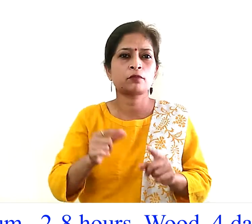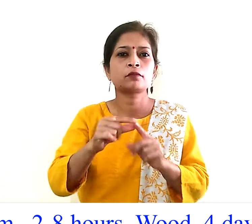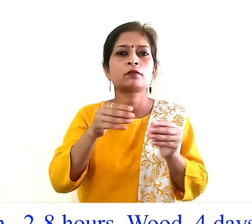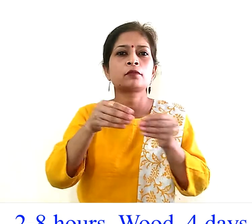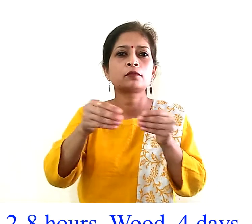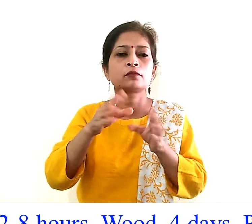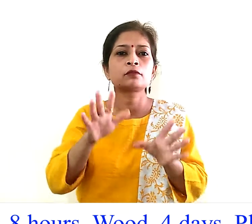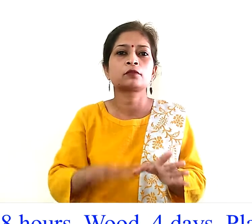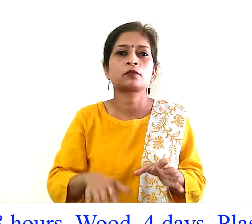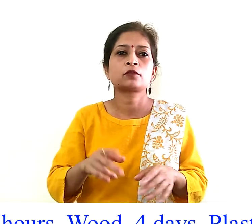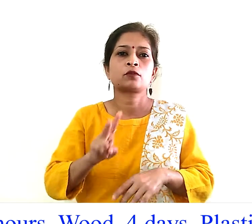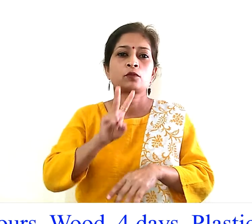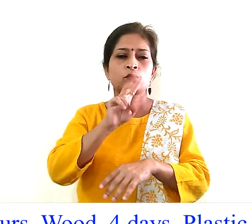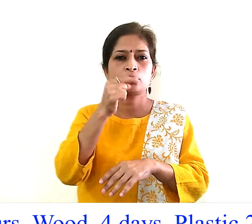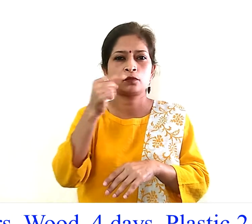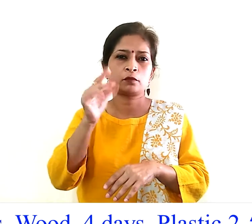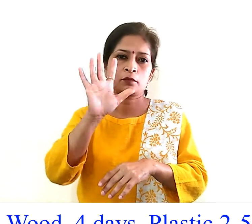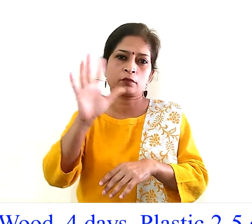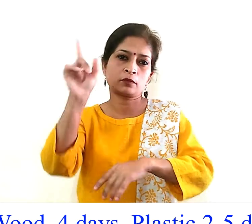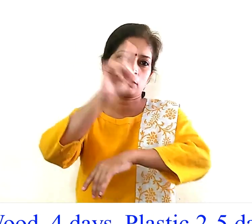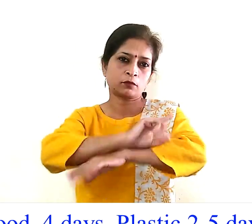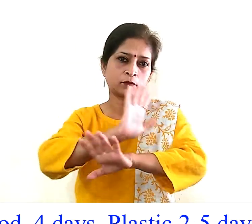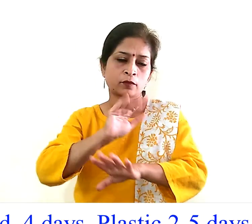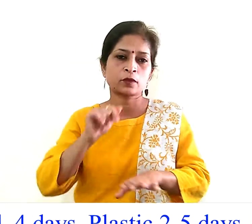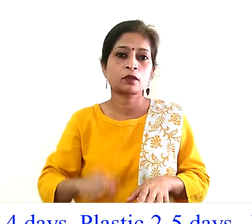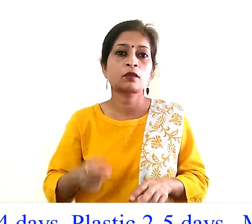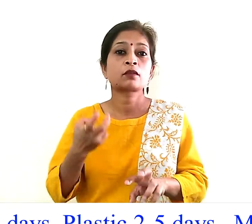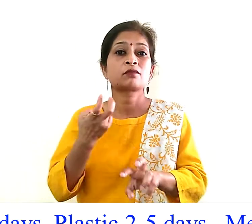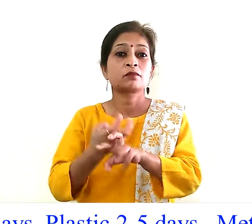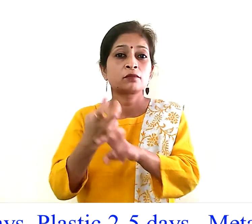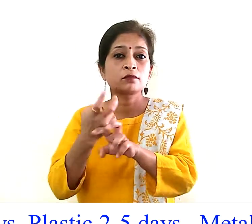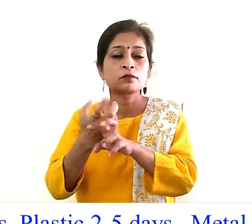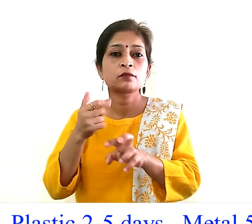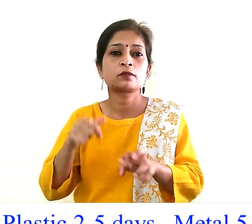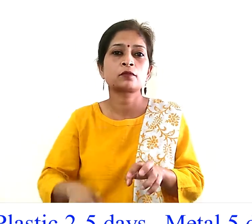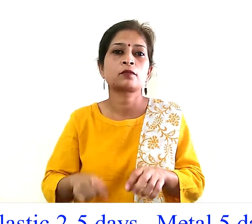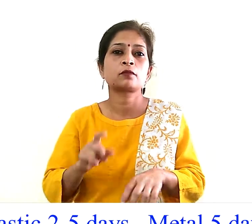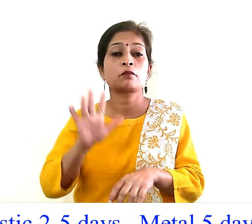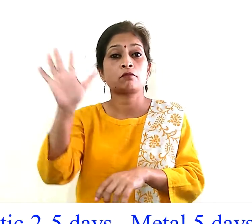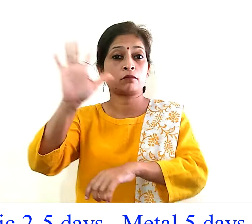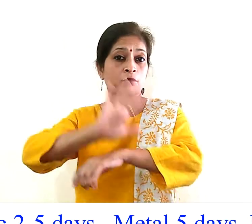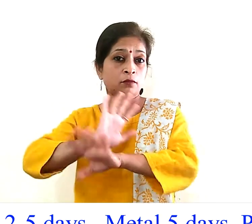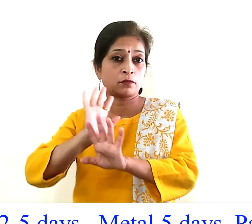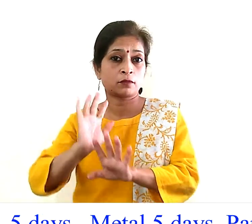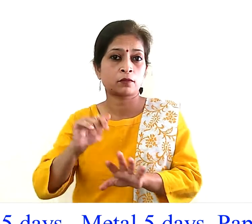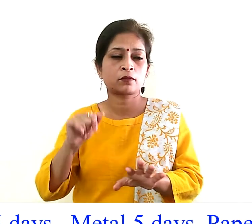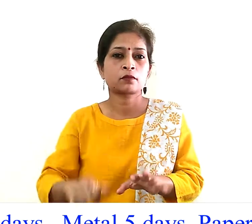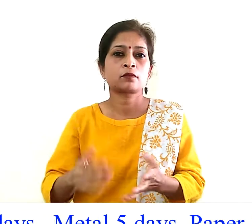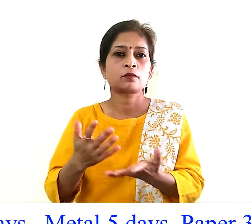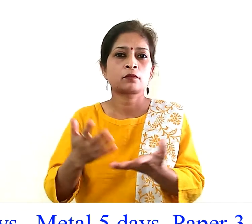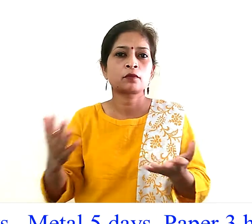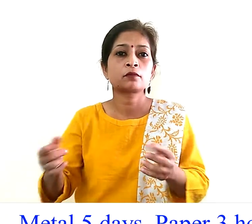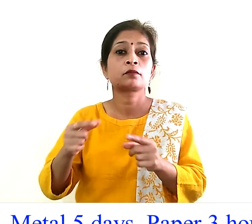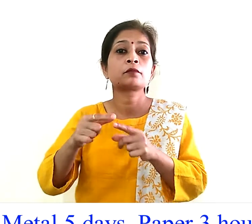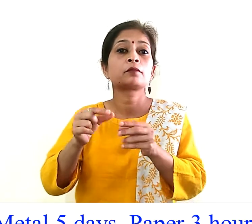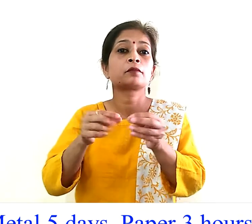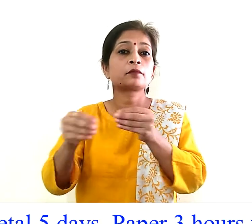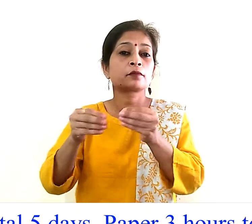time duration 2 to 5 days surface metal time duration 5 days surface paper time duration